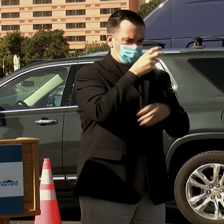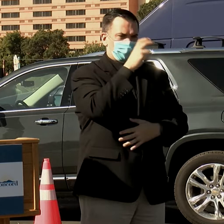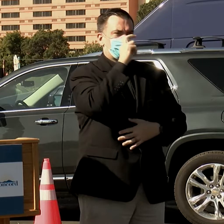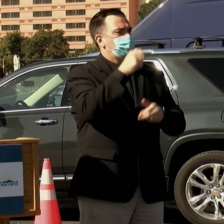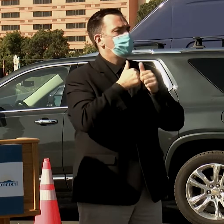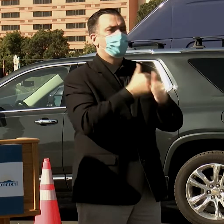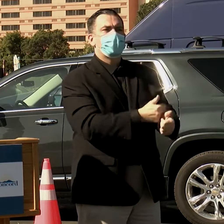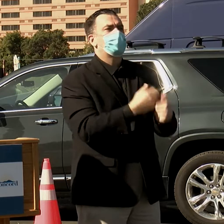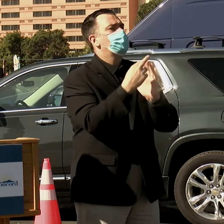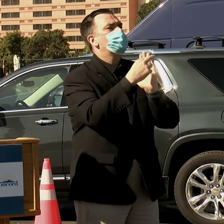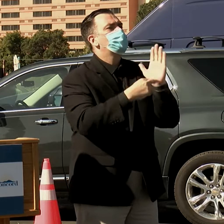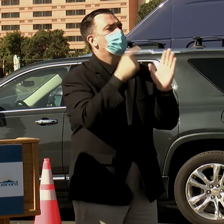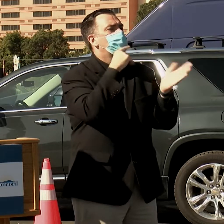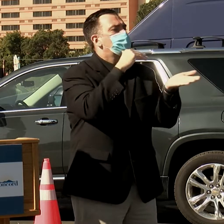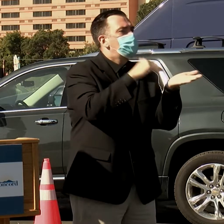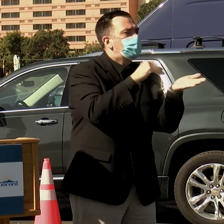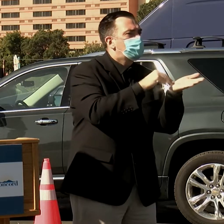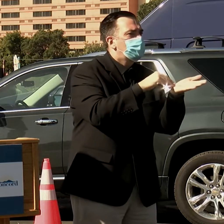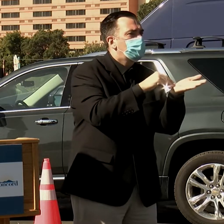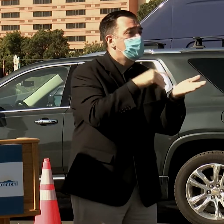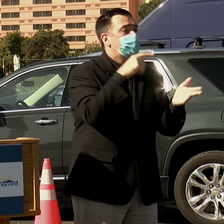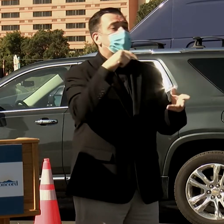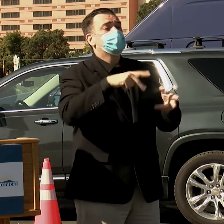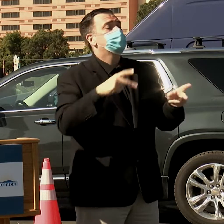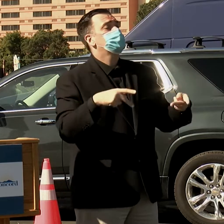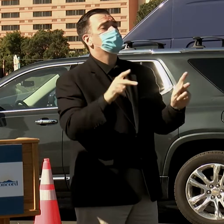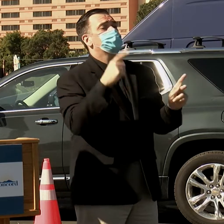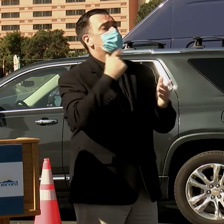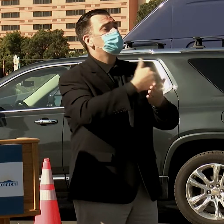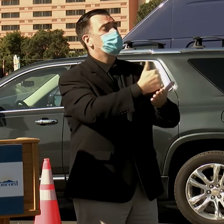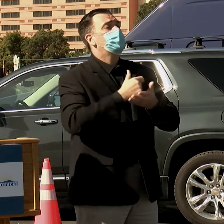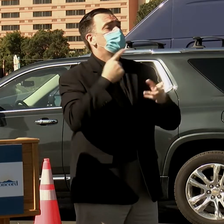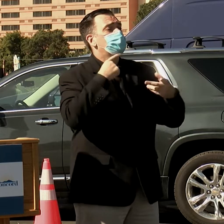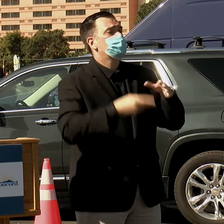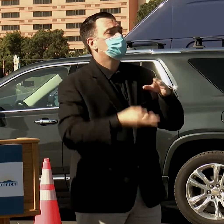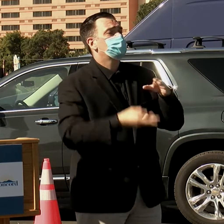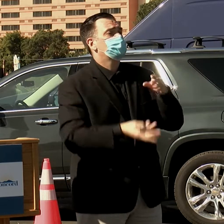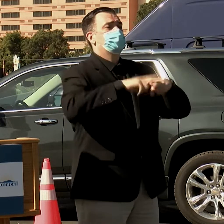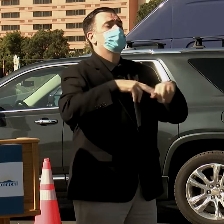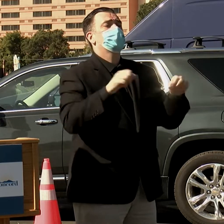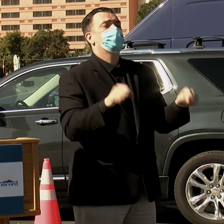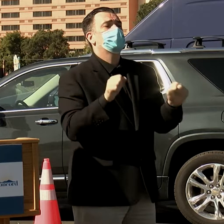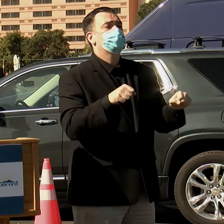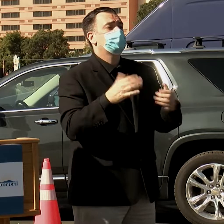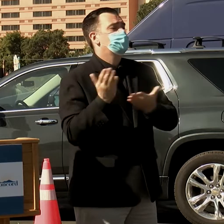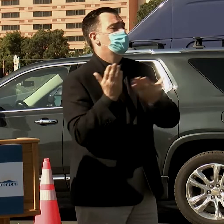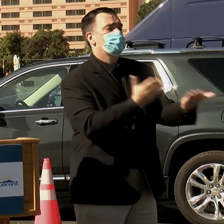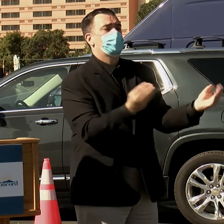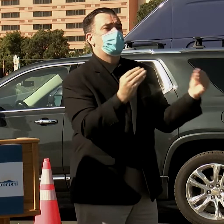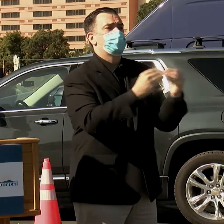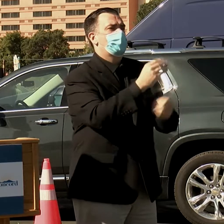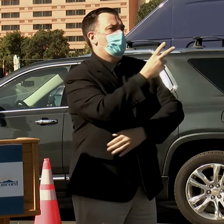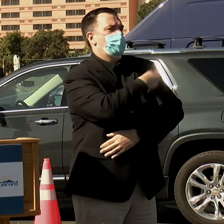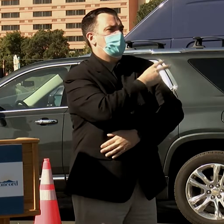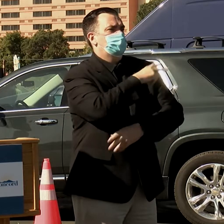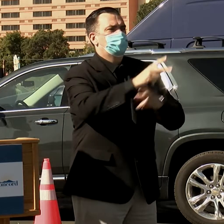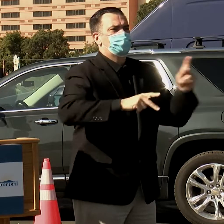public health and medical guidance. And this opportunity helps us increase our capacity to deliver more vaccine doses.